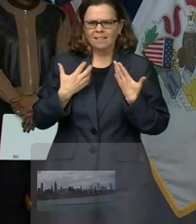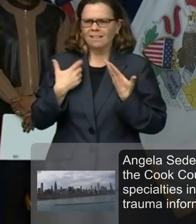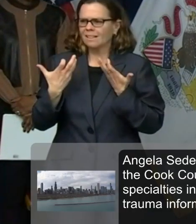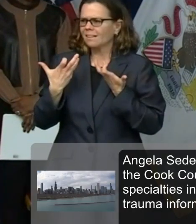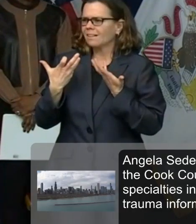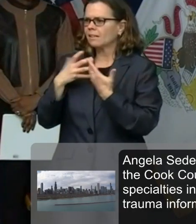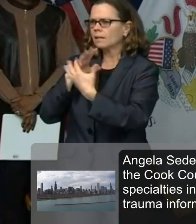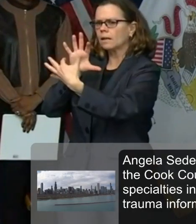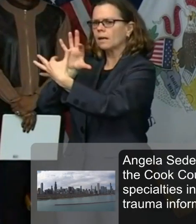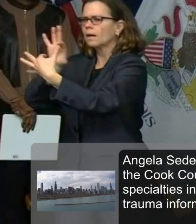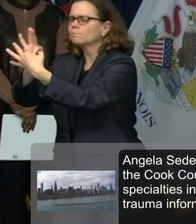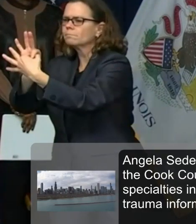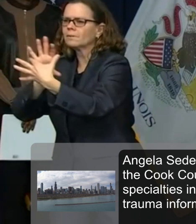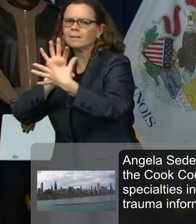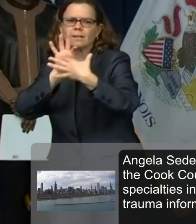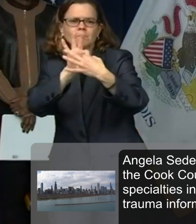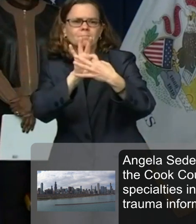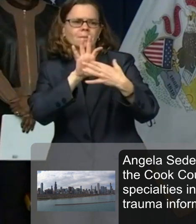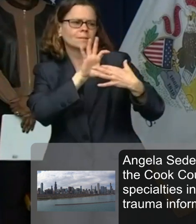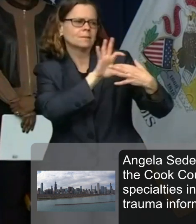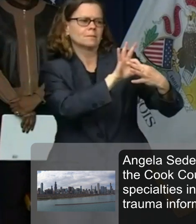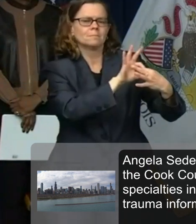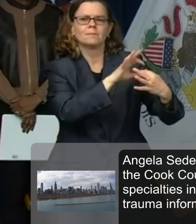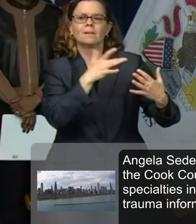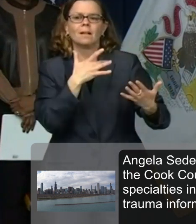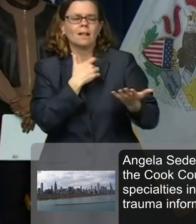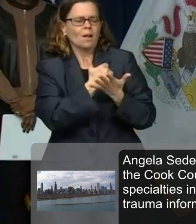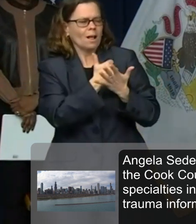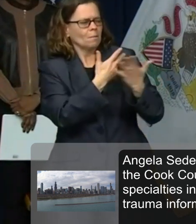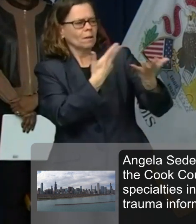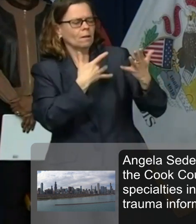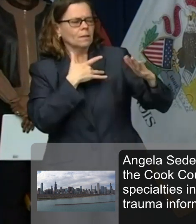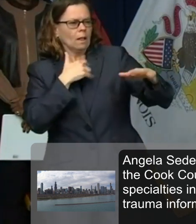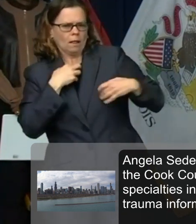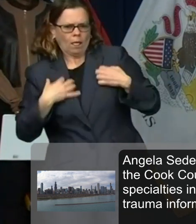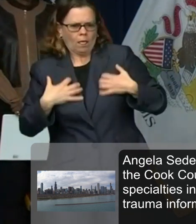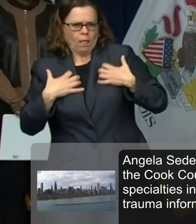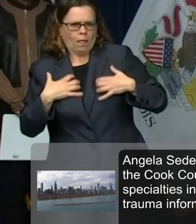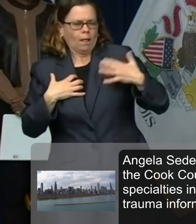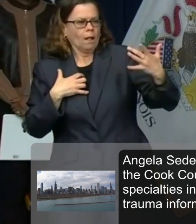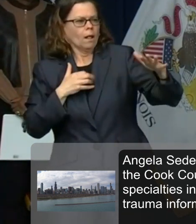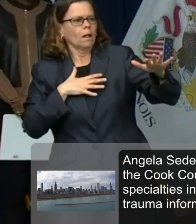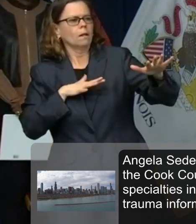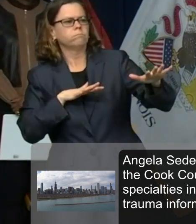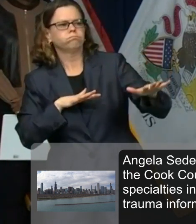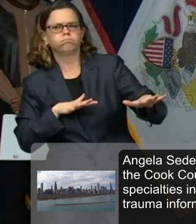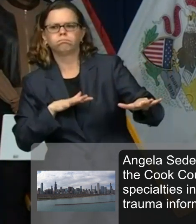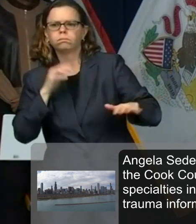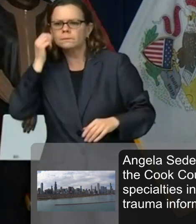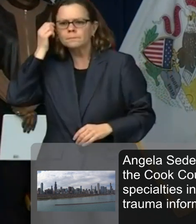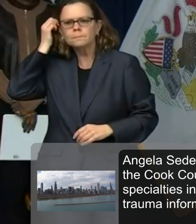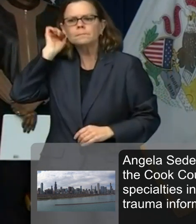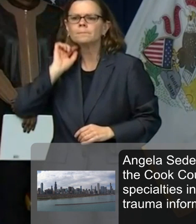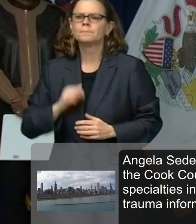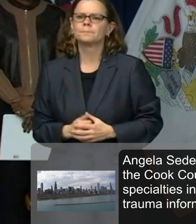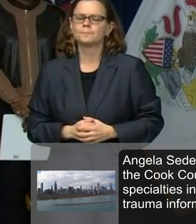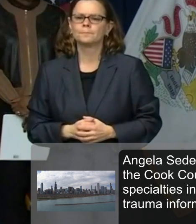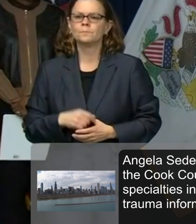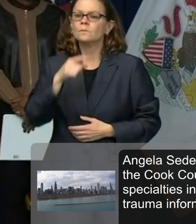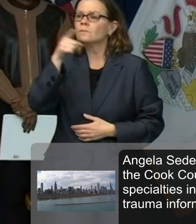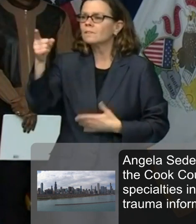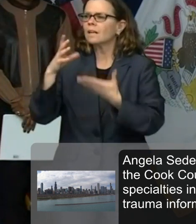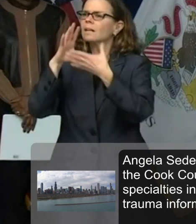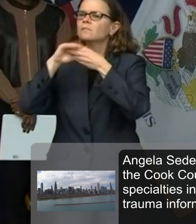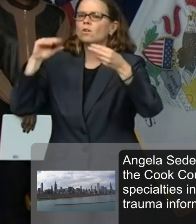there is value in being listened to and feeling understood and knowing that you're not alone